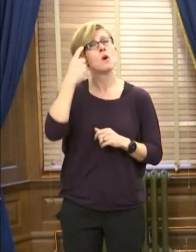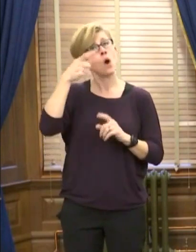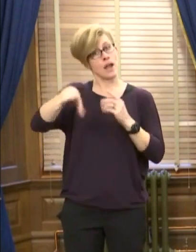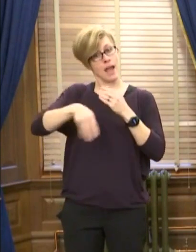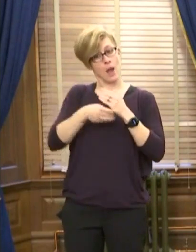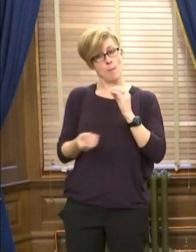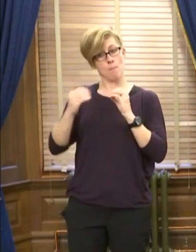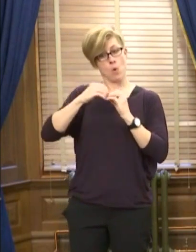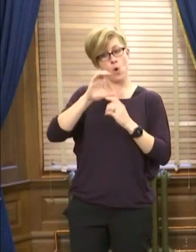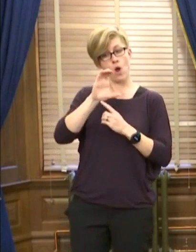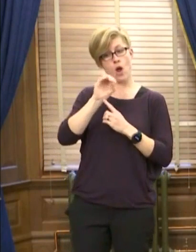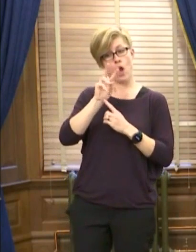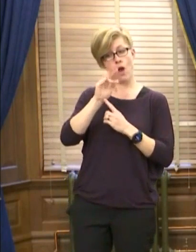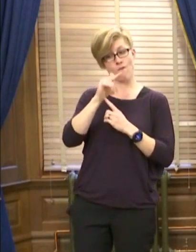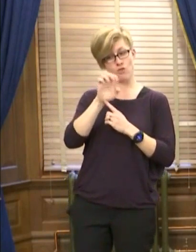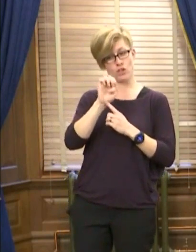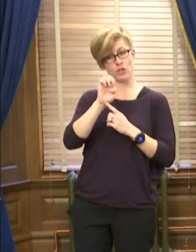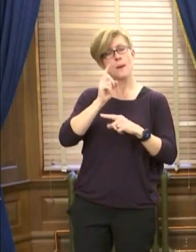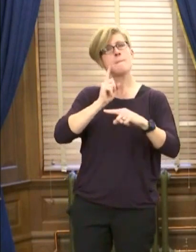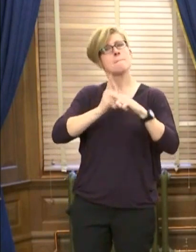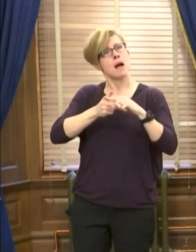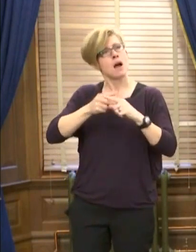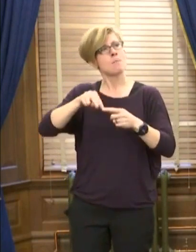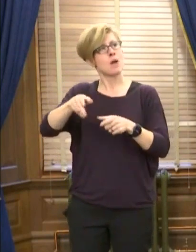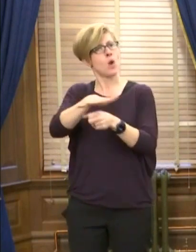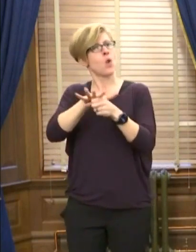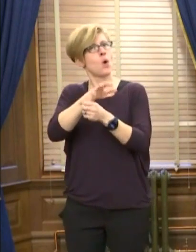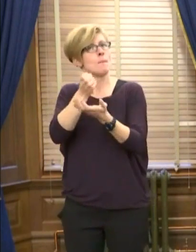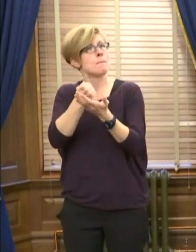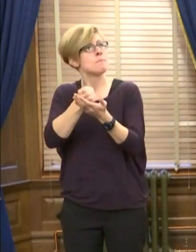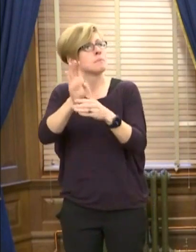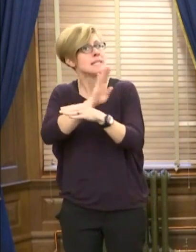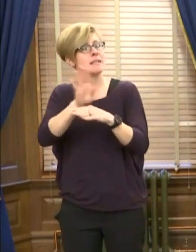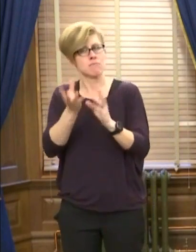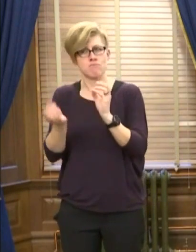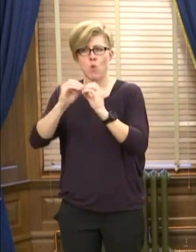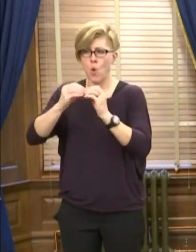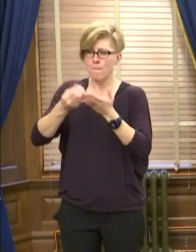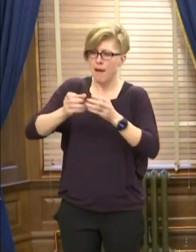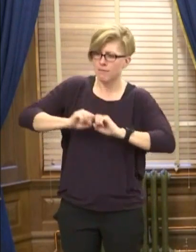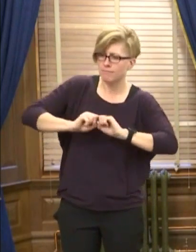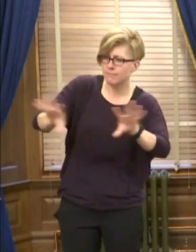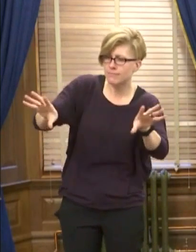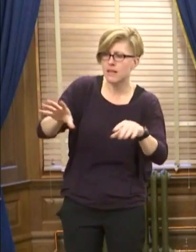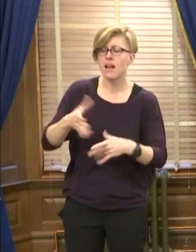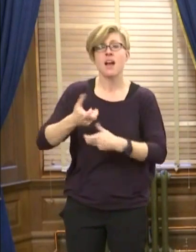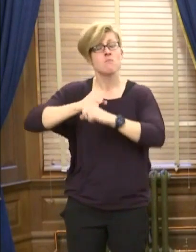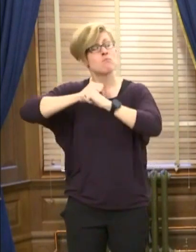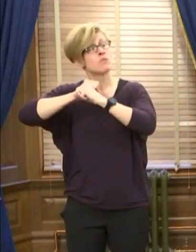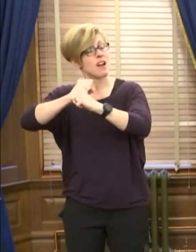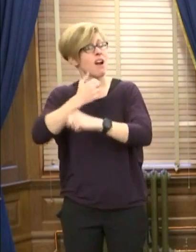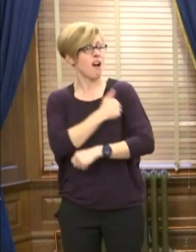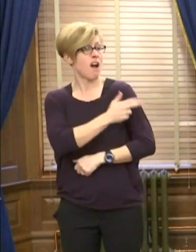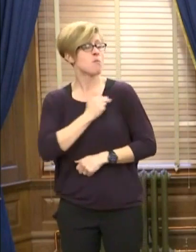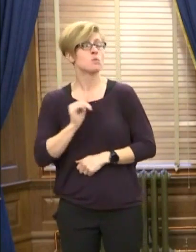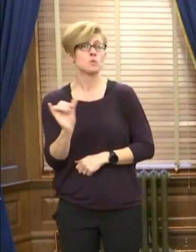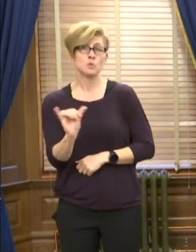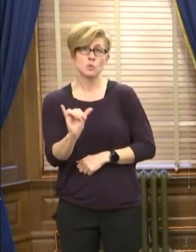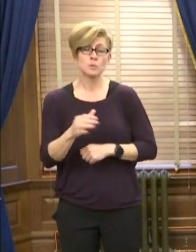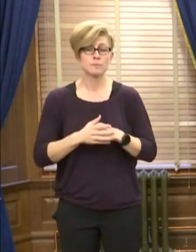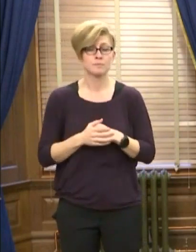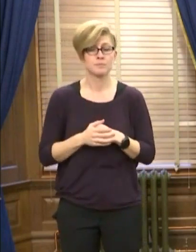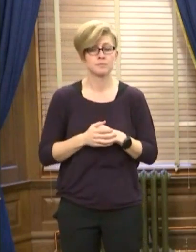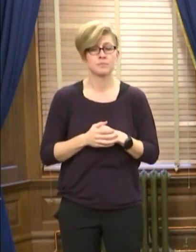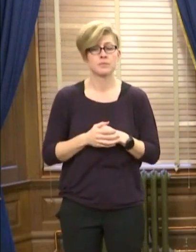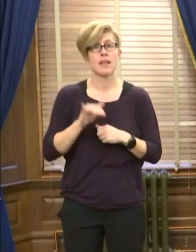injects billions of dollars into our local economies, it creates jobs, and it protects our hospitals. The bill also